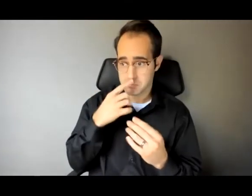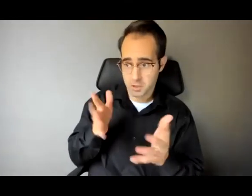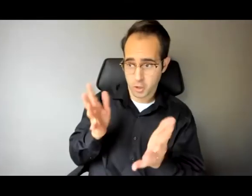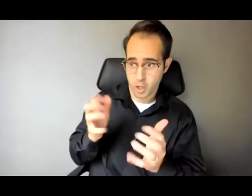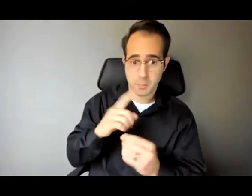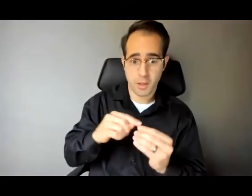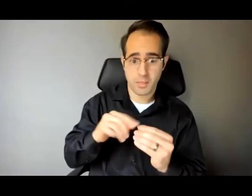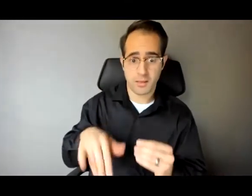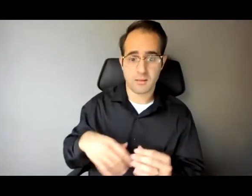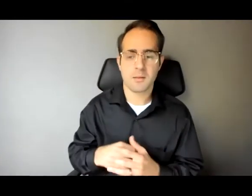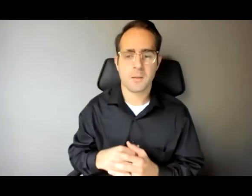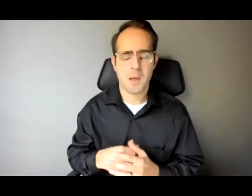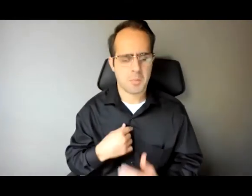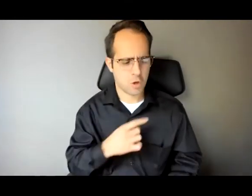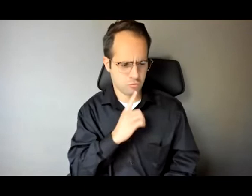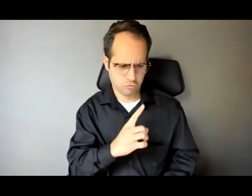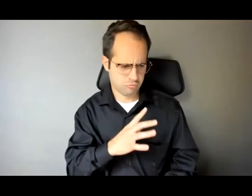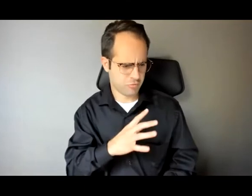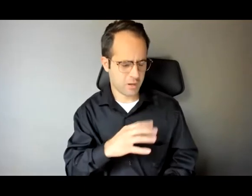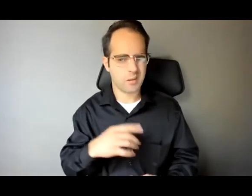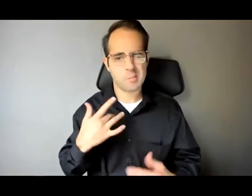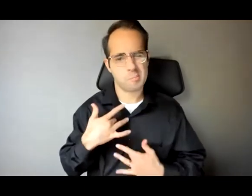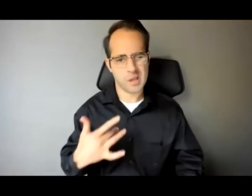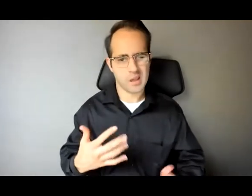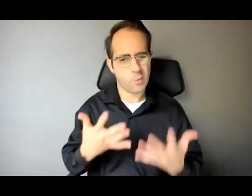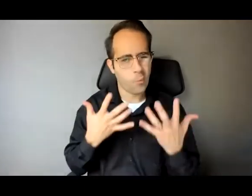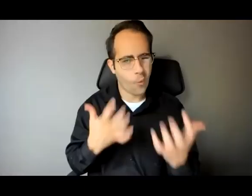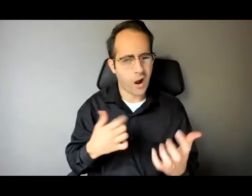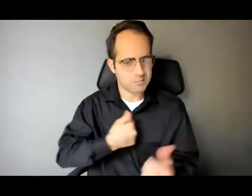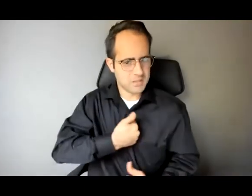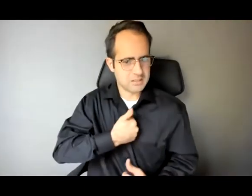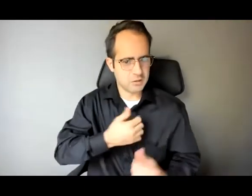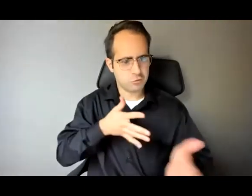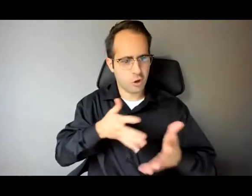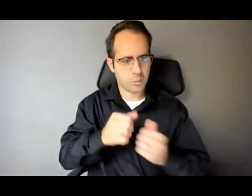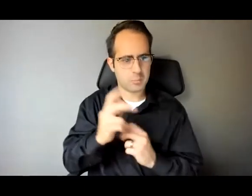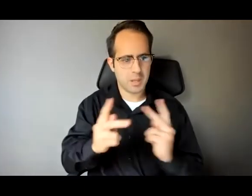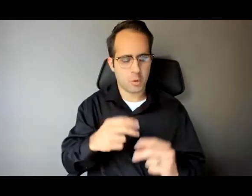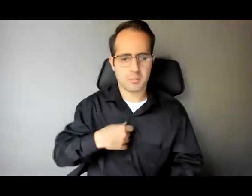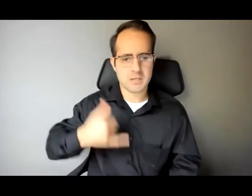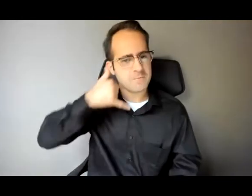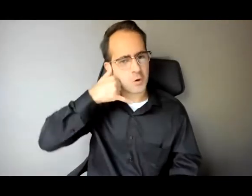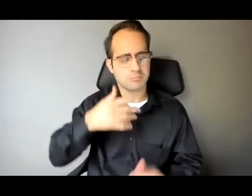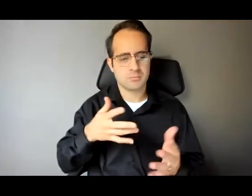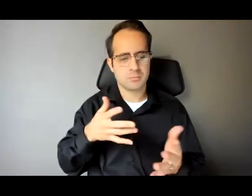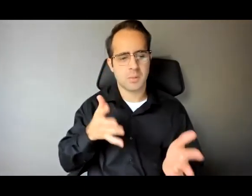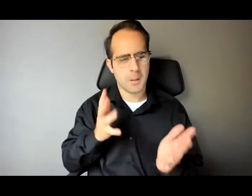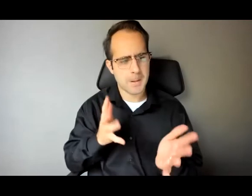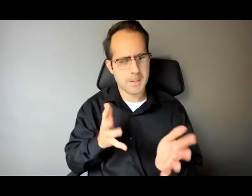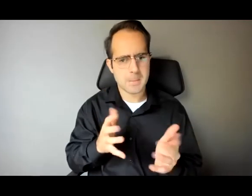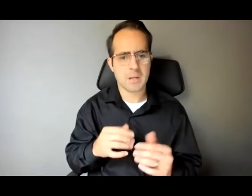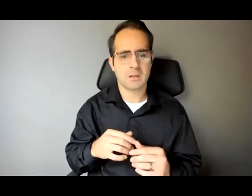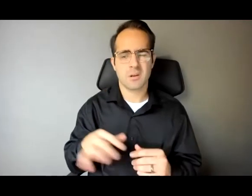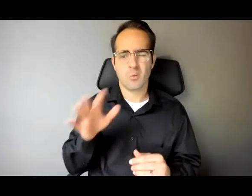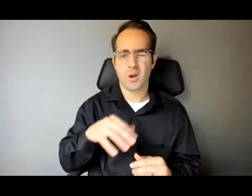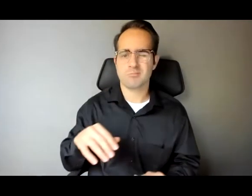I try to make myself super accessible to people and we get on the phone and I'm talking to him and he spends I don't know